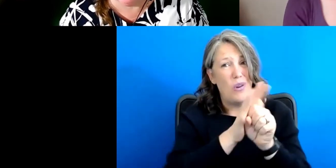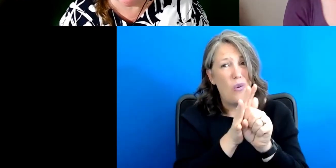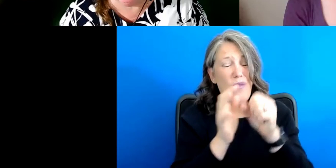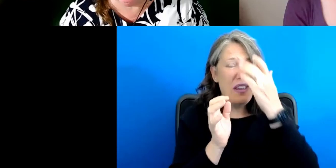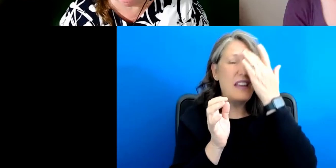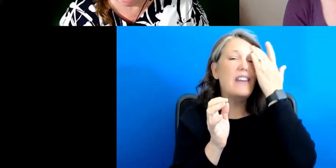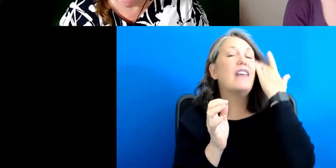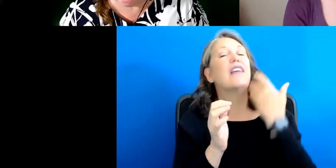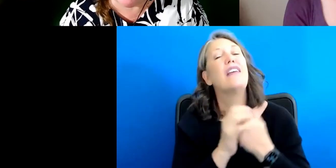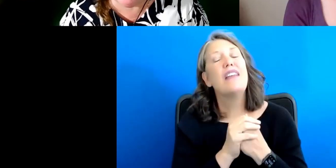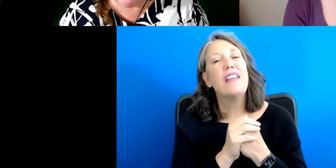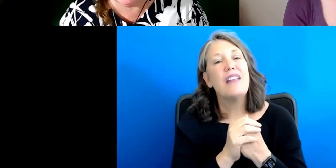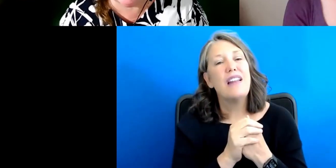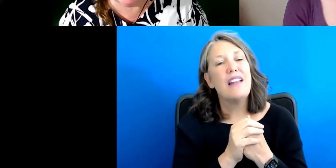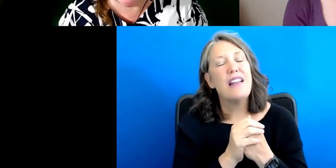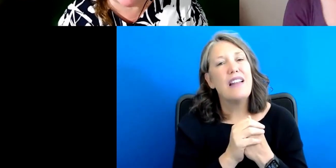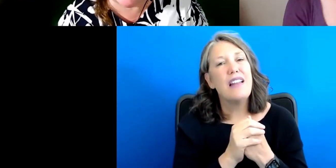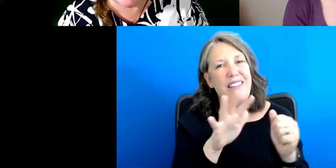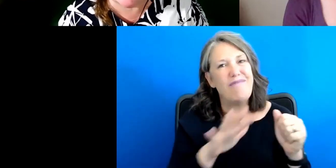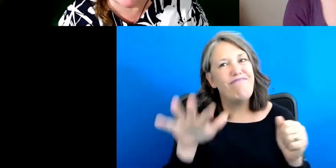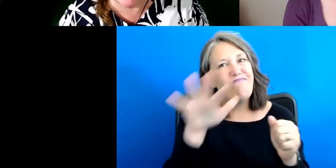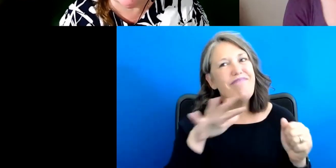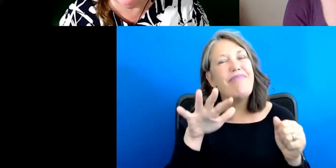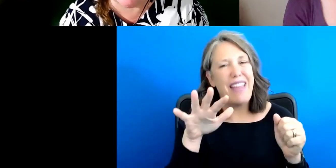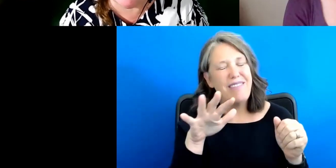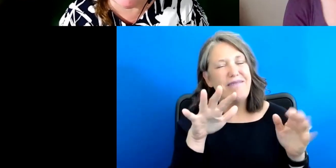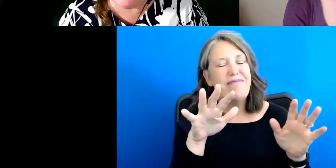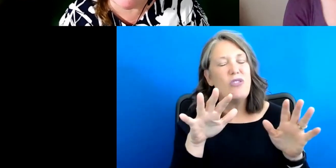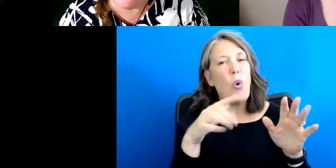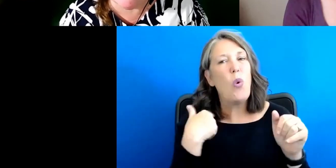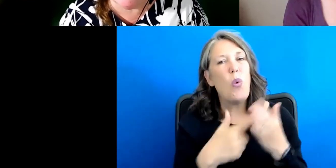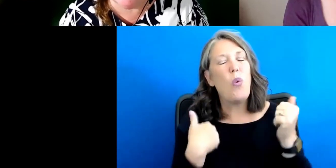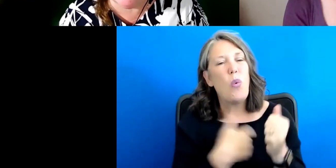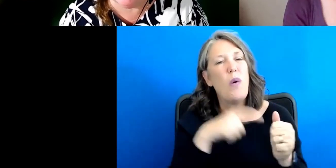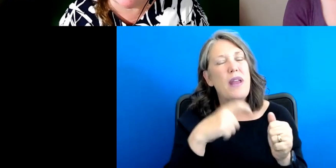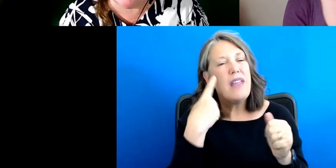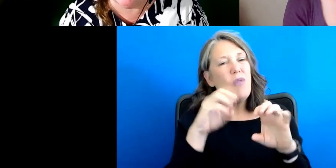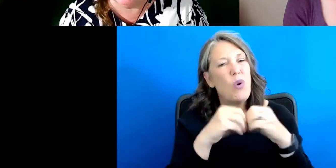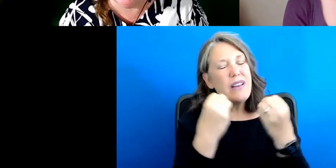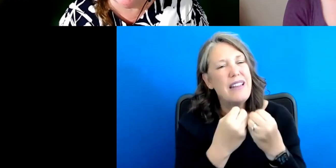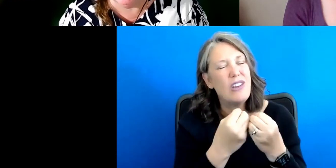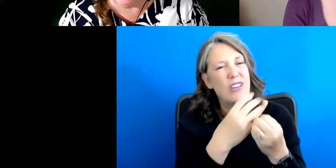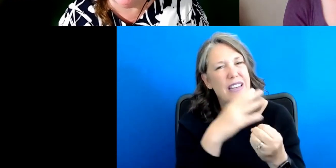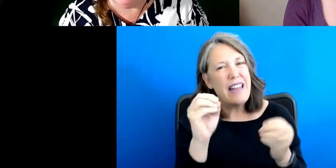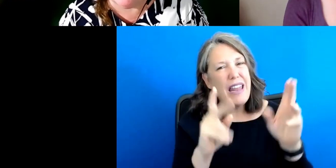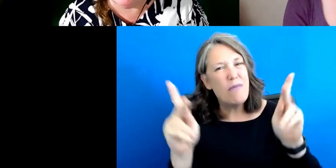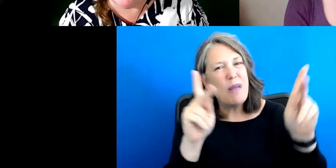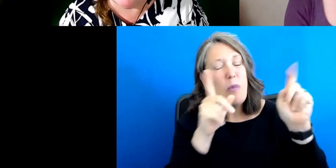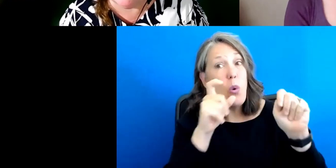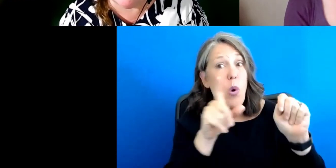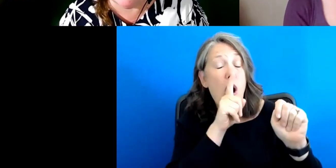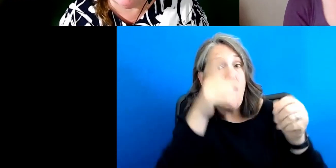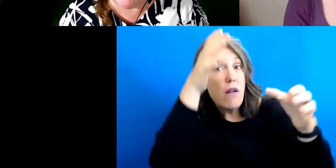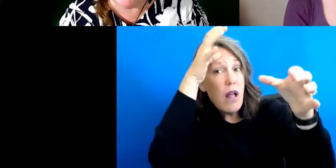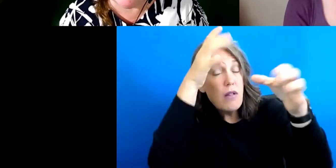So what we need is for organizing organizations and individuals who are knowledgeable